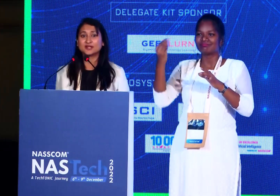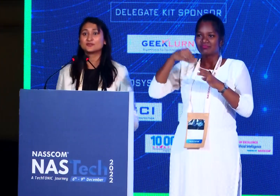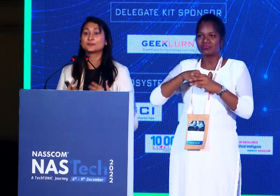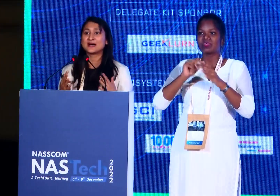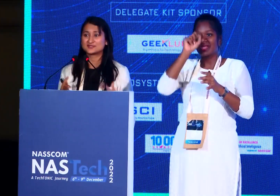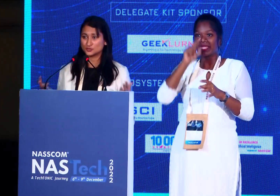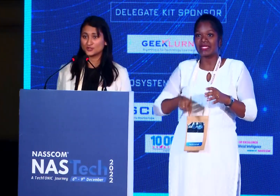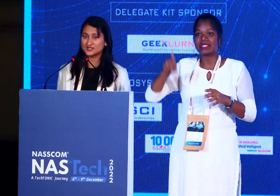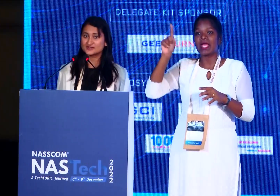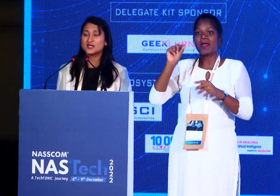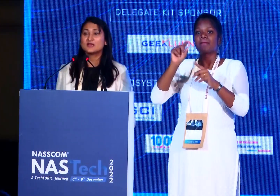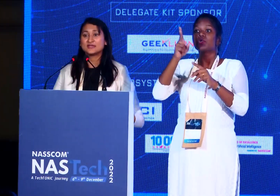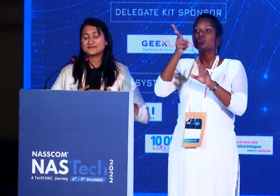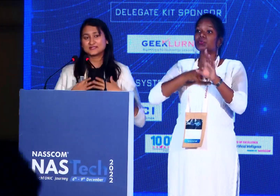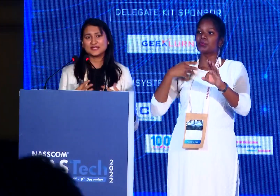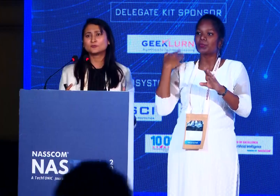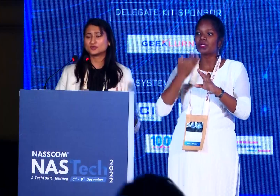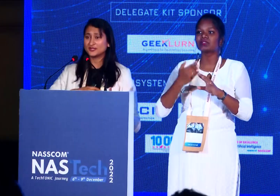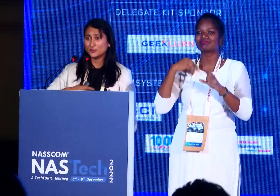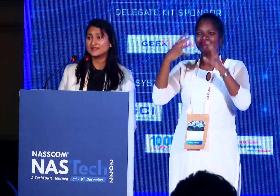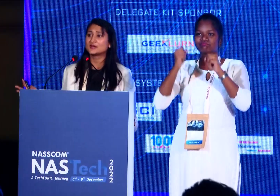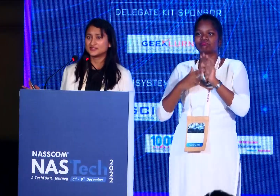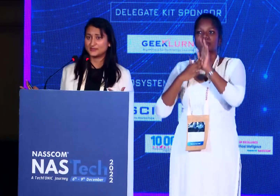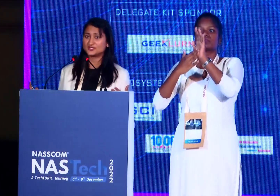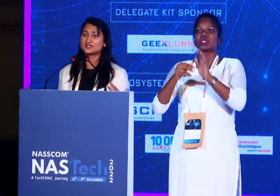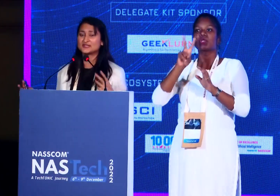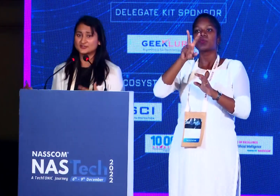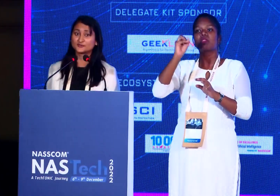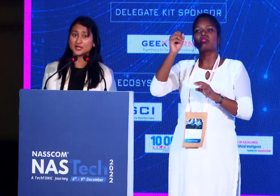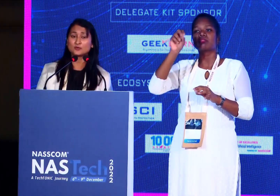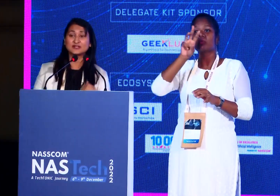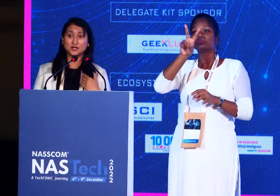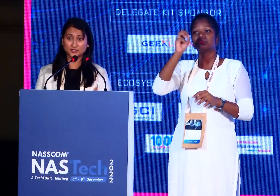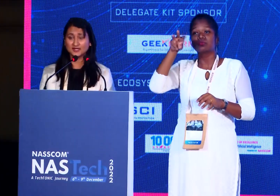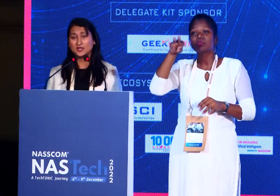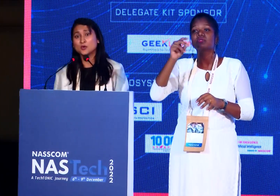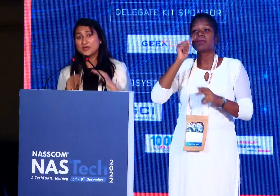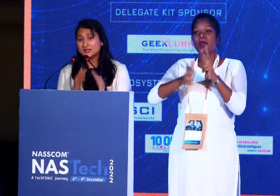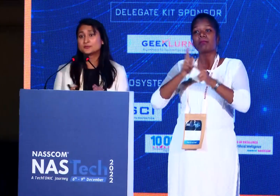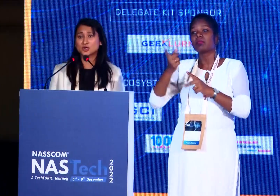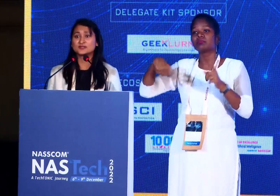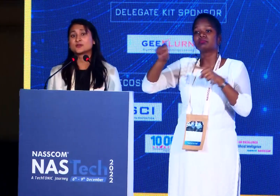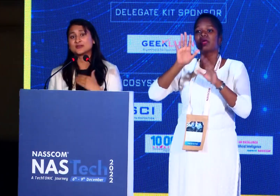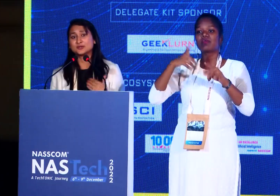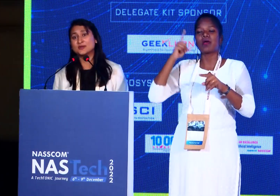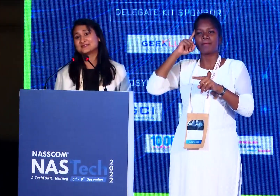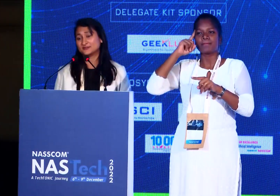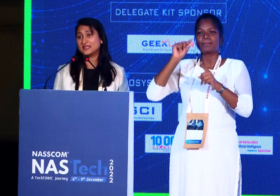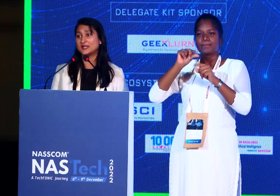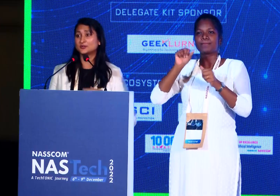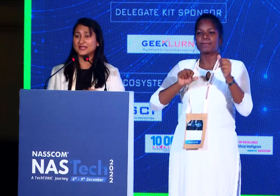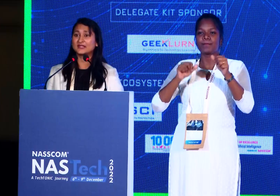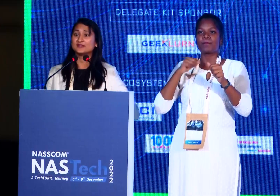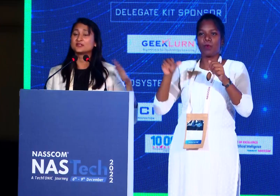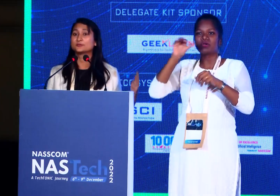across India for the past two years. We have screened more than 20,000 patients as of now and counting. We are in process of our U.S.